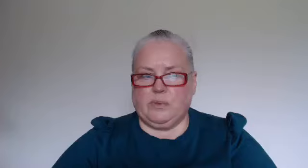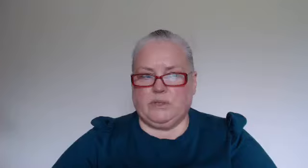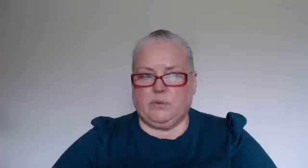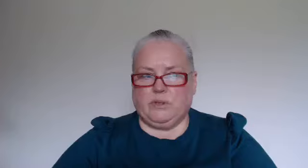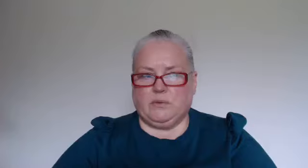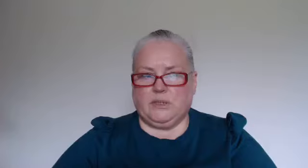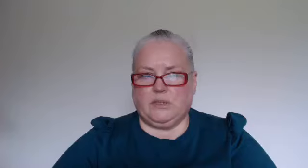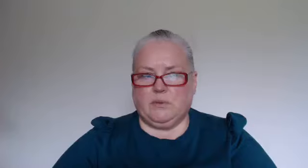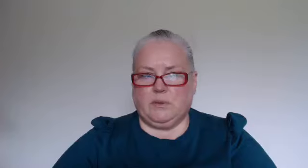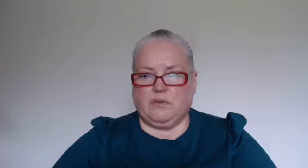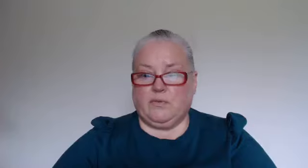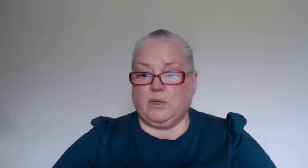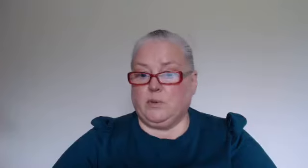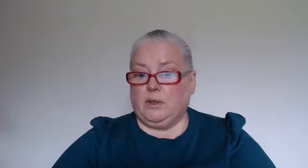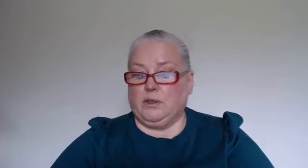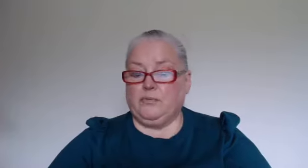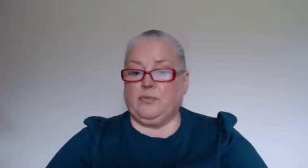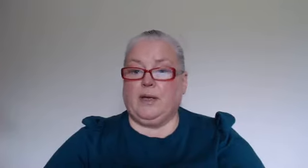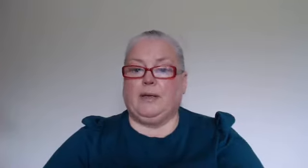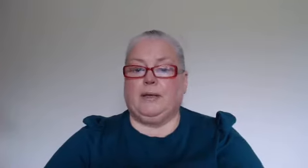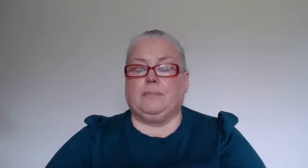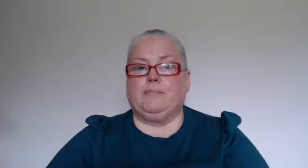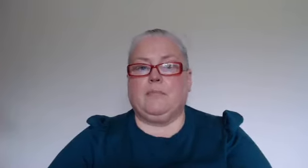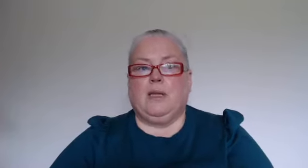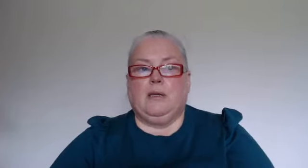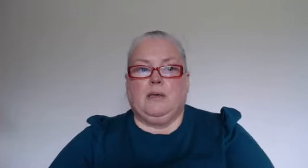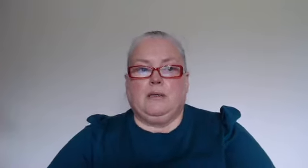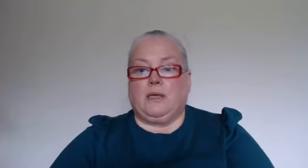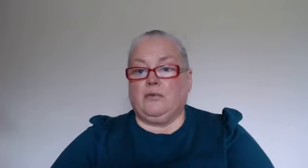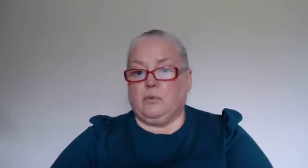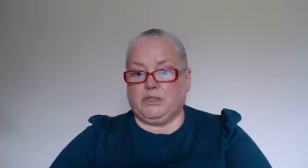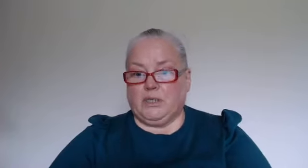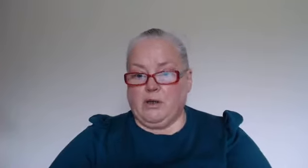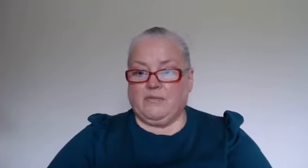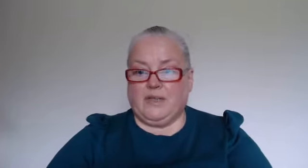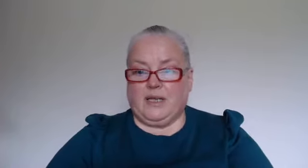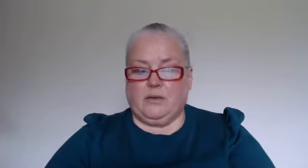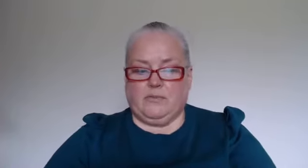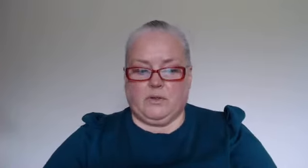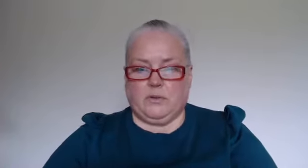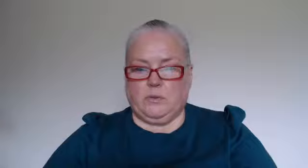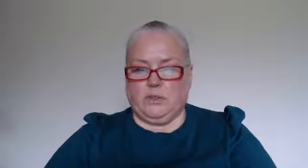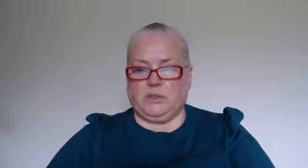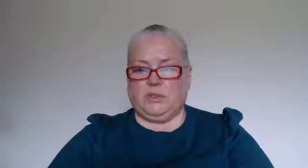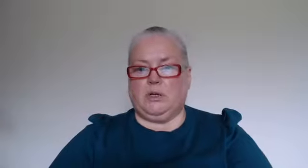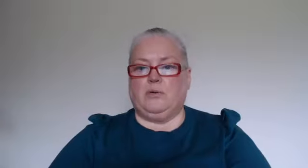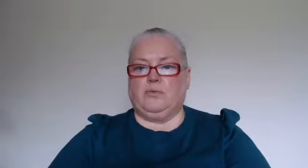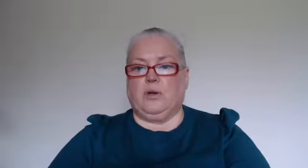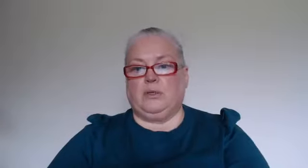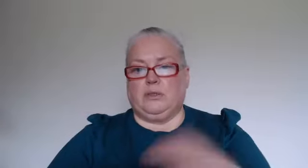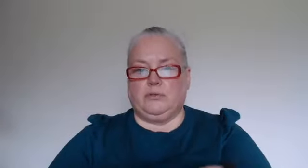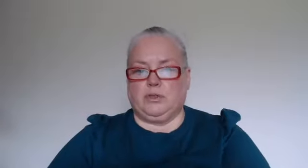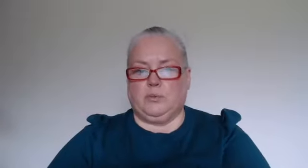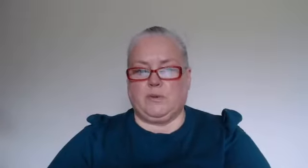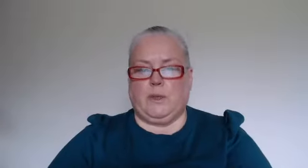Welcome to this week's Facebook live. Thank you for watching live and thank you for those who watch over on YouTube as well.